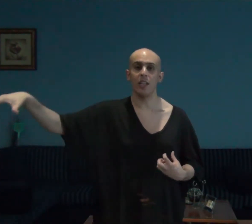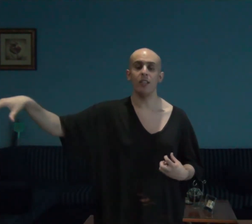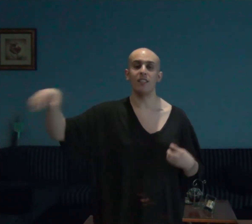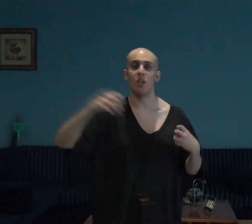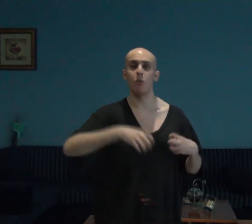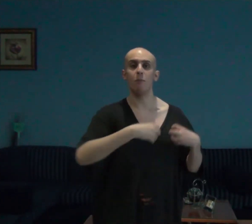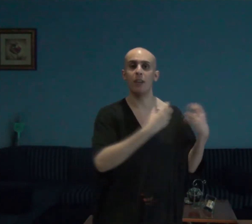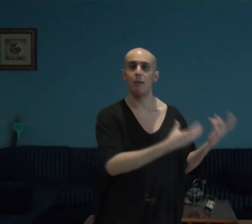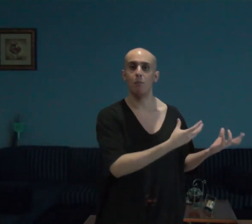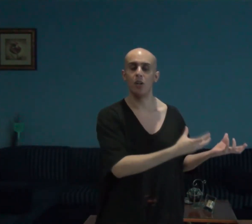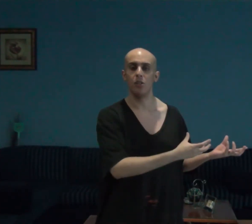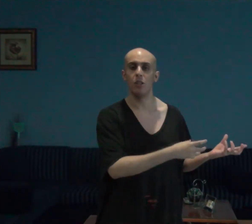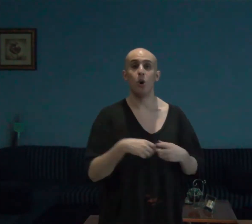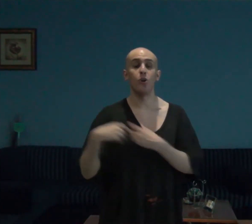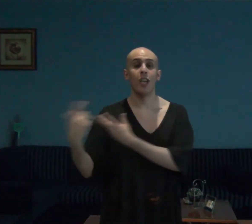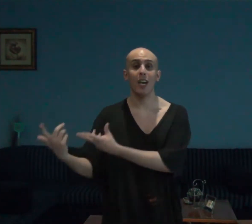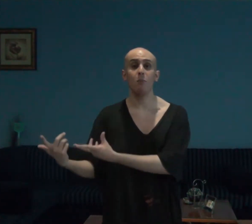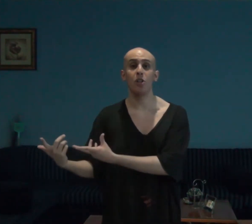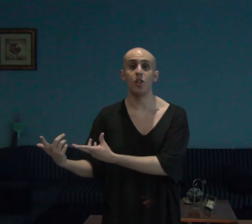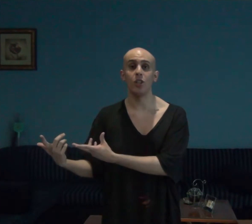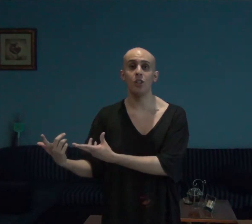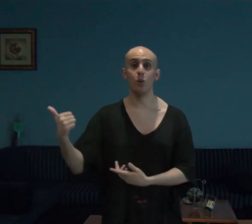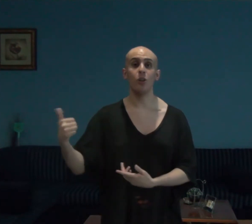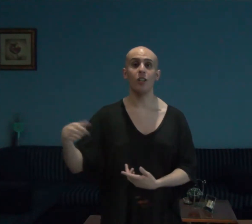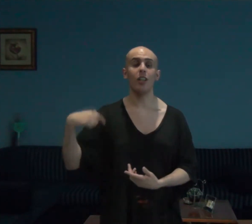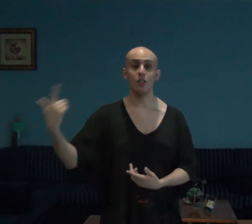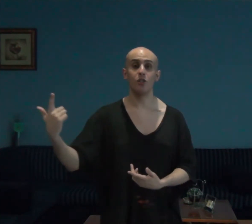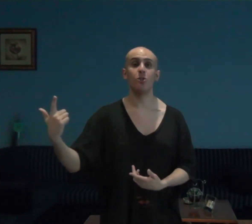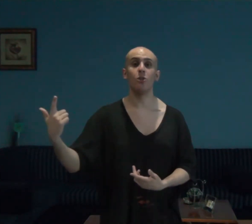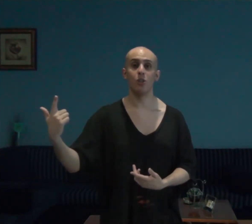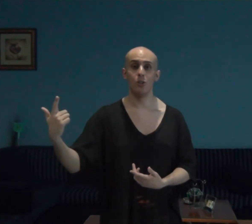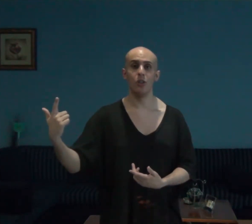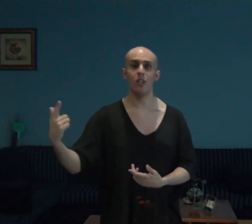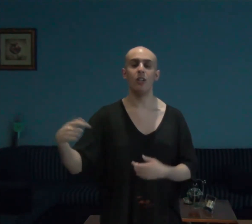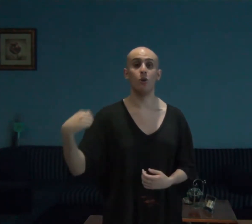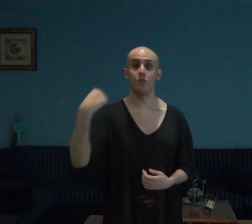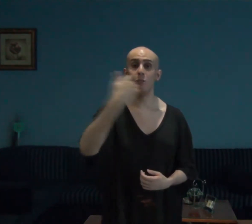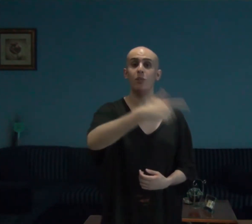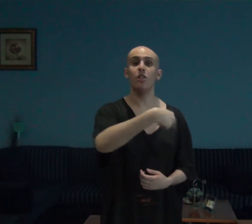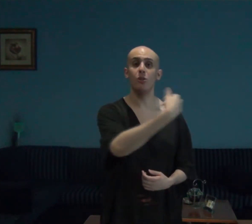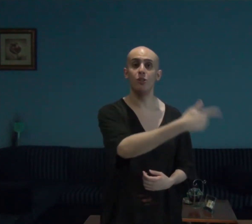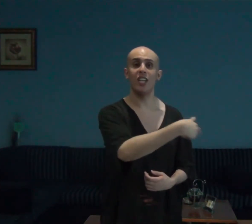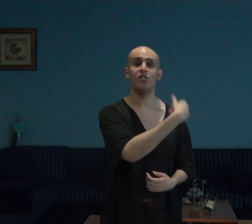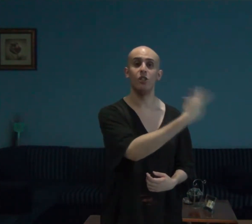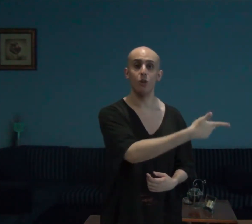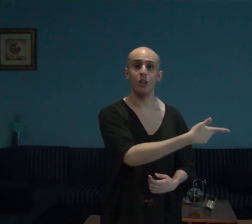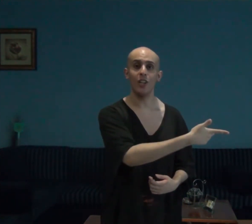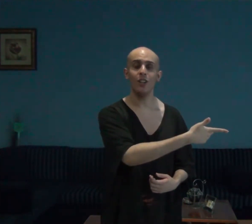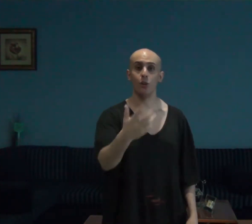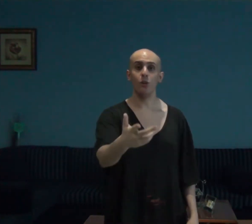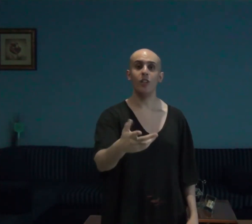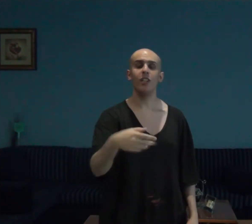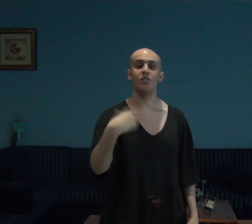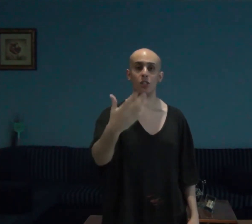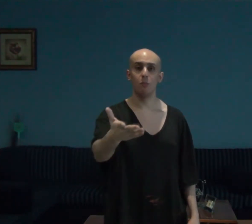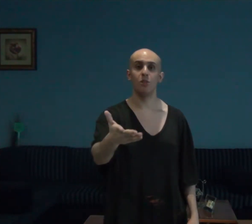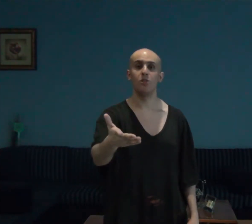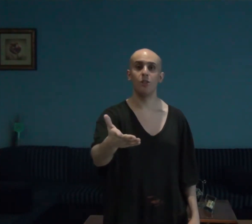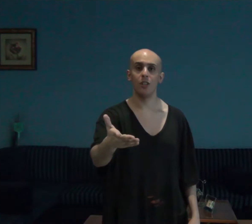as a webcam model or cam girl lola underscore lola or simply known as lola lola is her persona